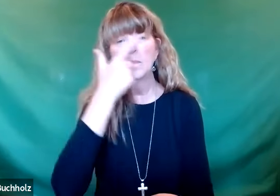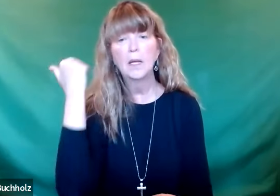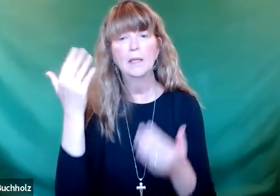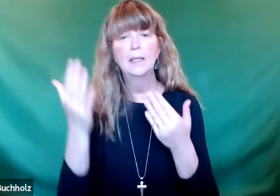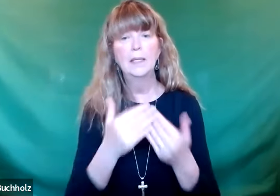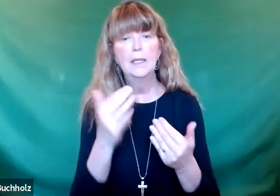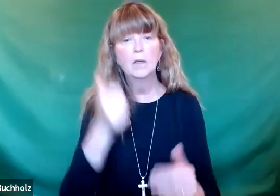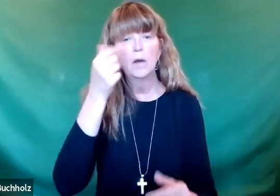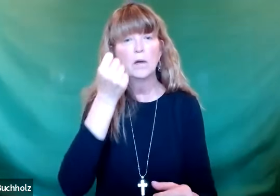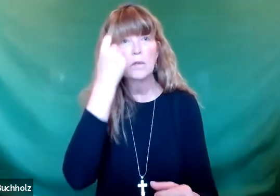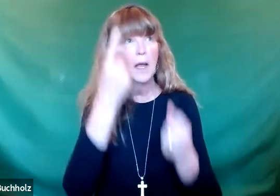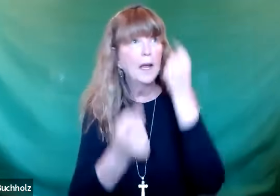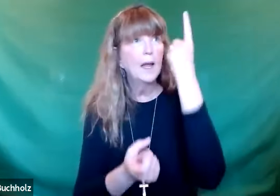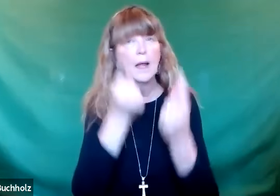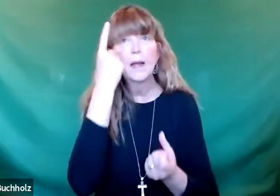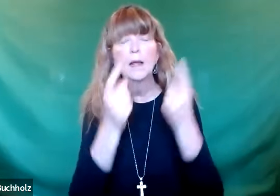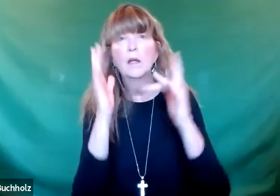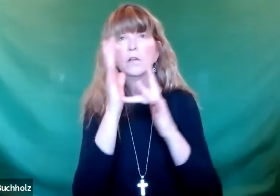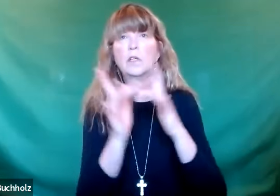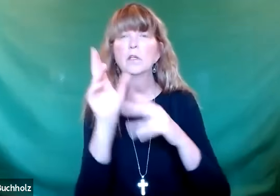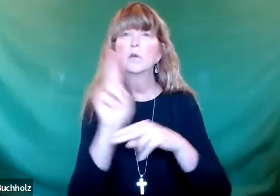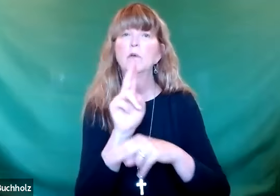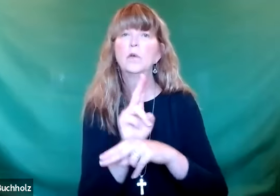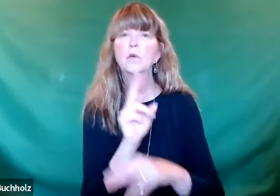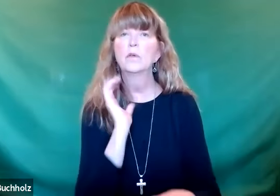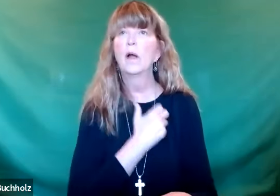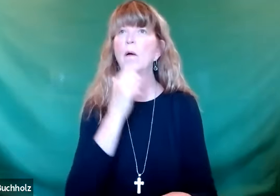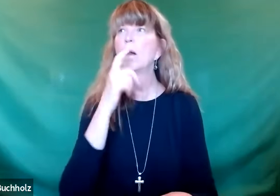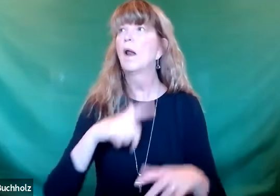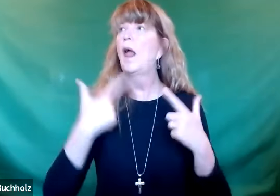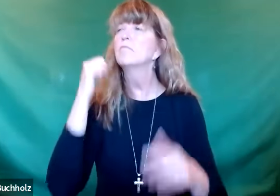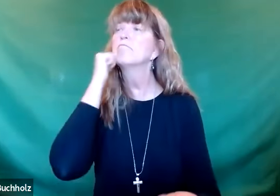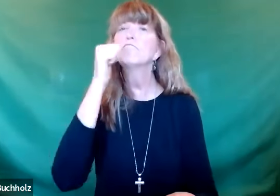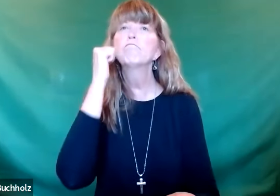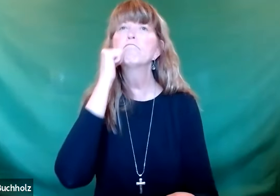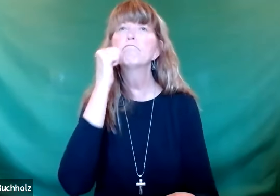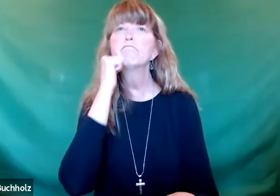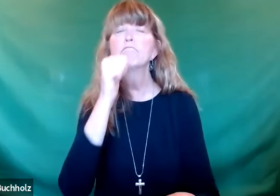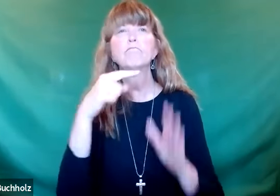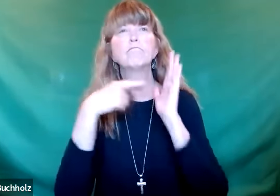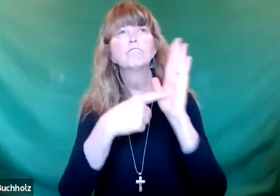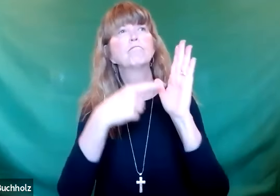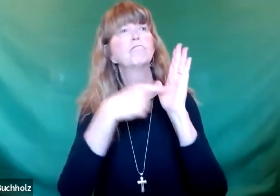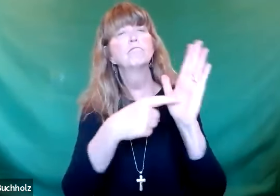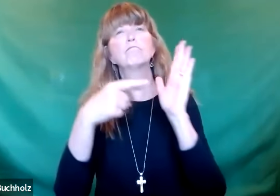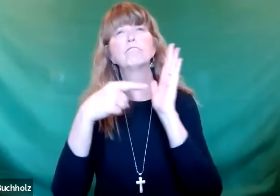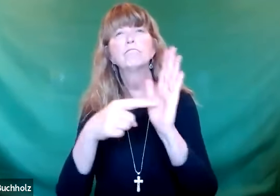because it was easy for the common people to understand. Jesus used everyday life